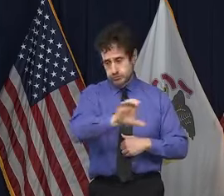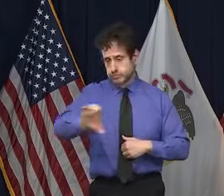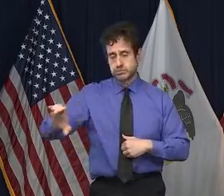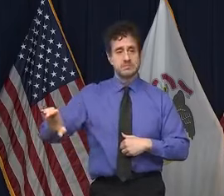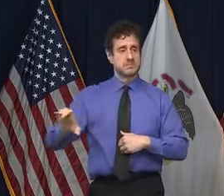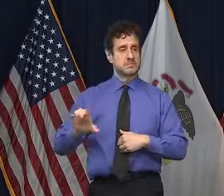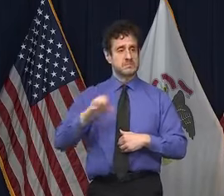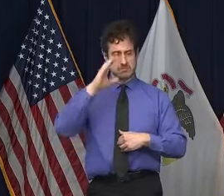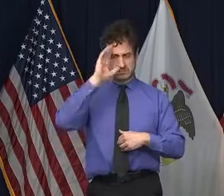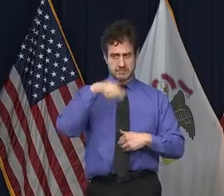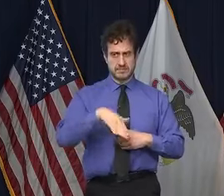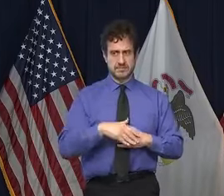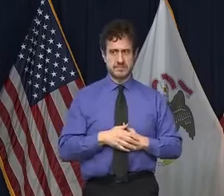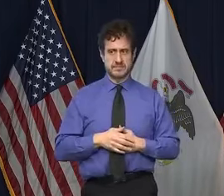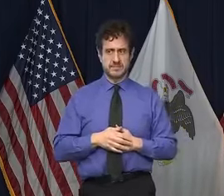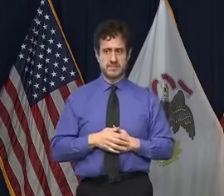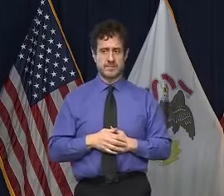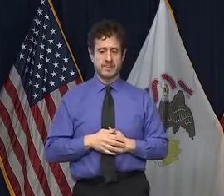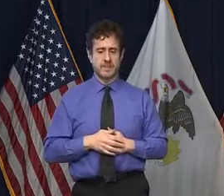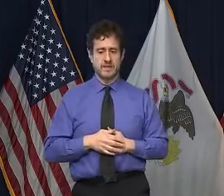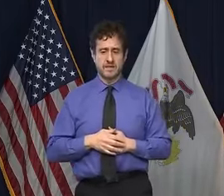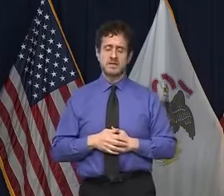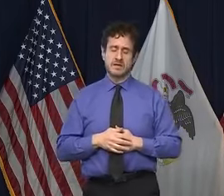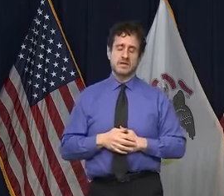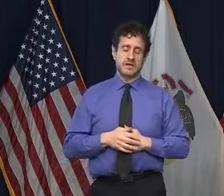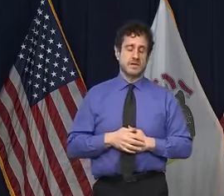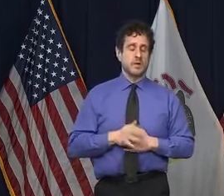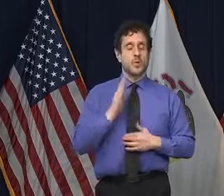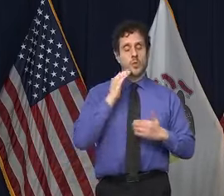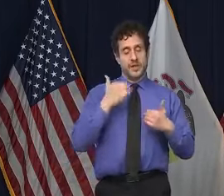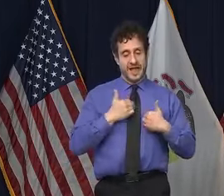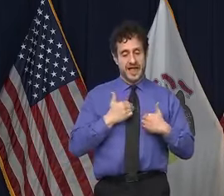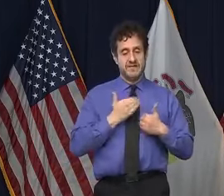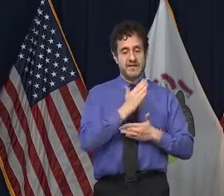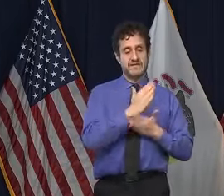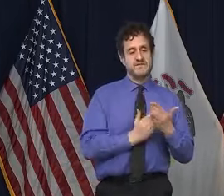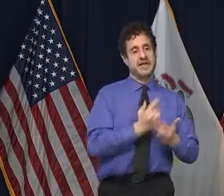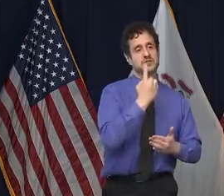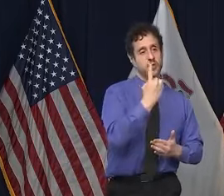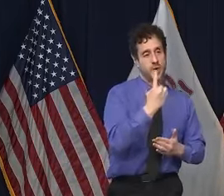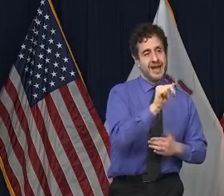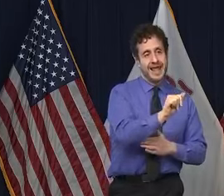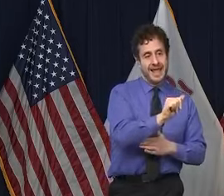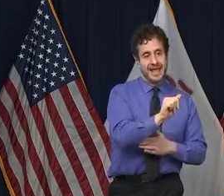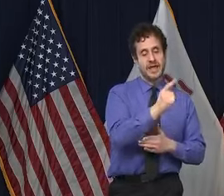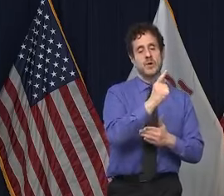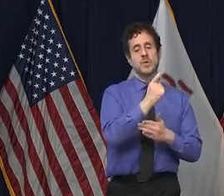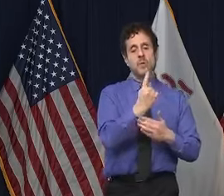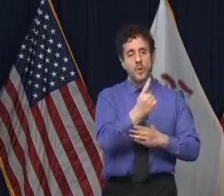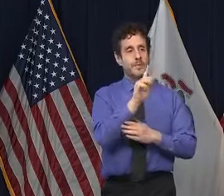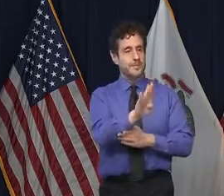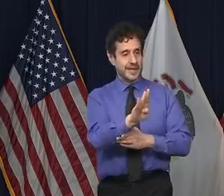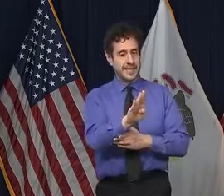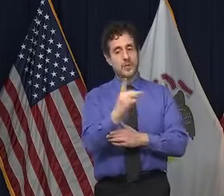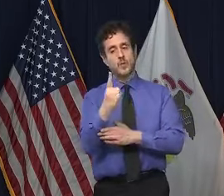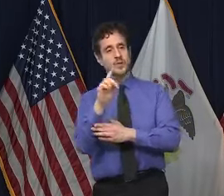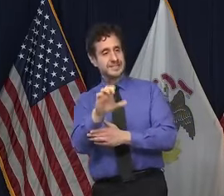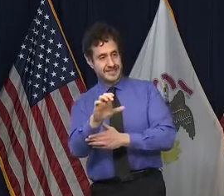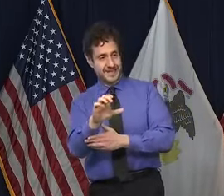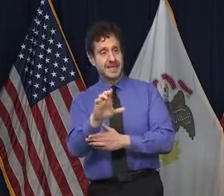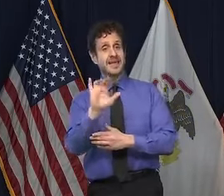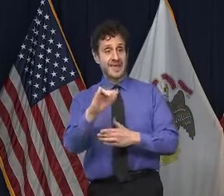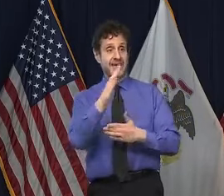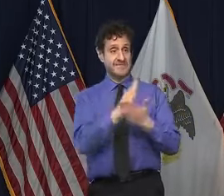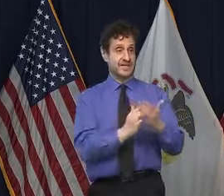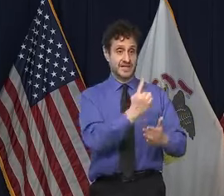of course, you know, there are the phases and there's going to be like a phase 1A and 1B and 1C, and that alone will take, you know,